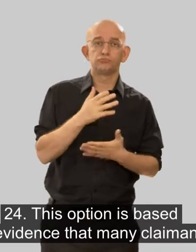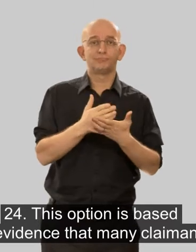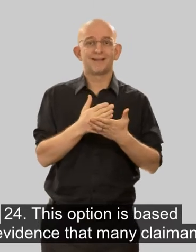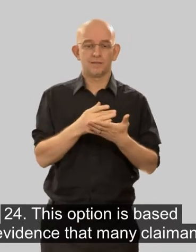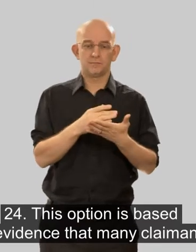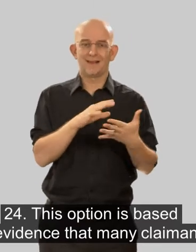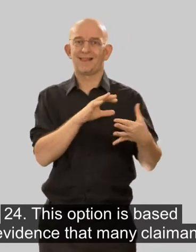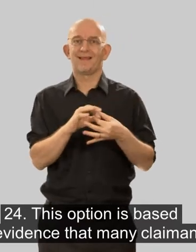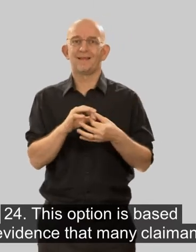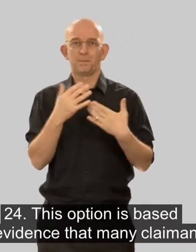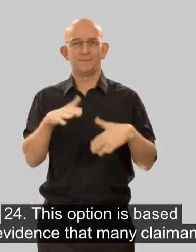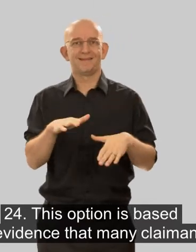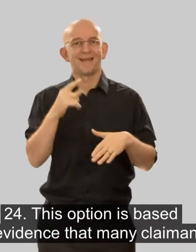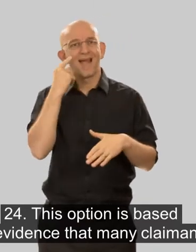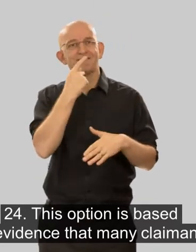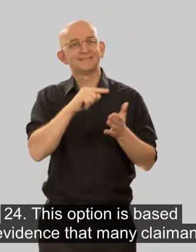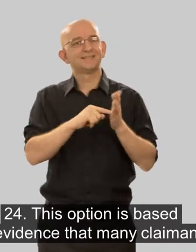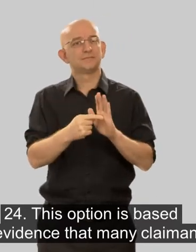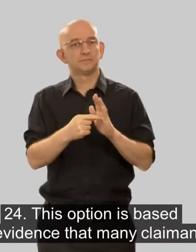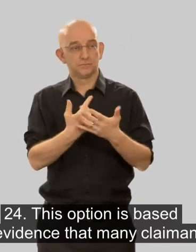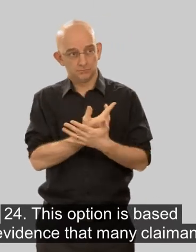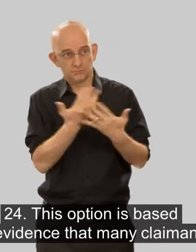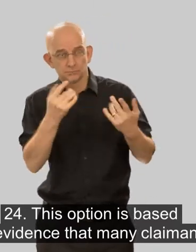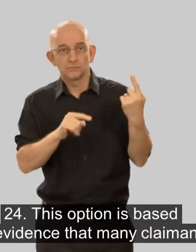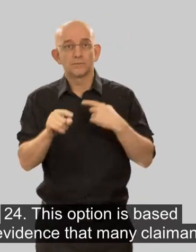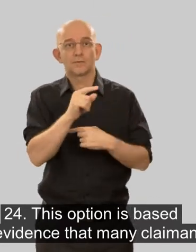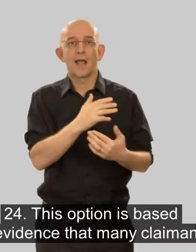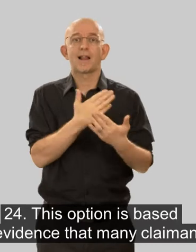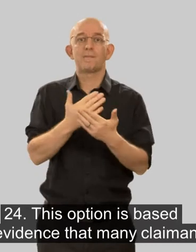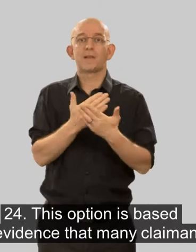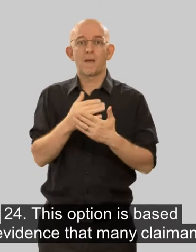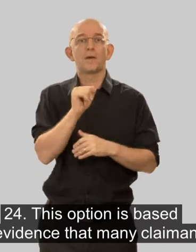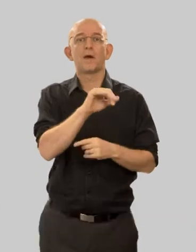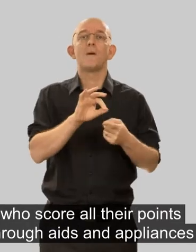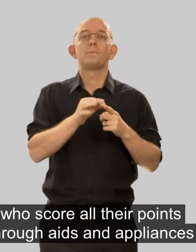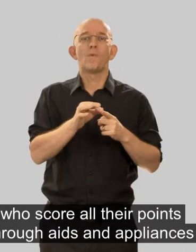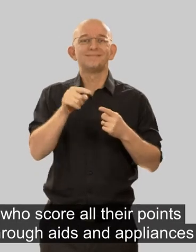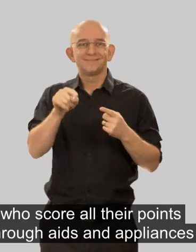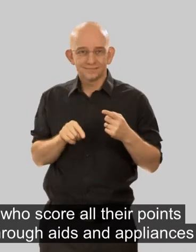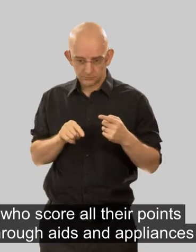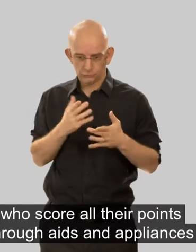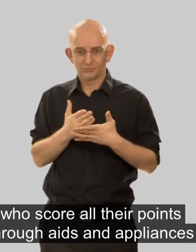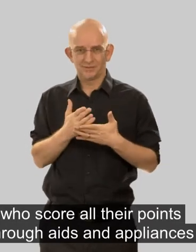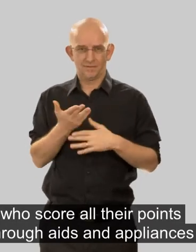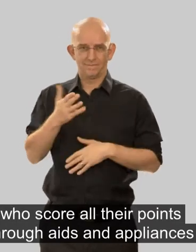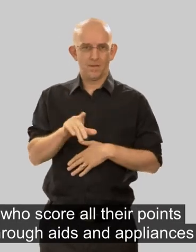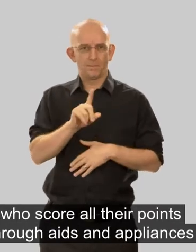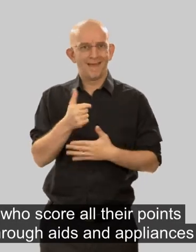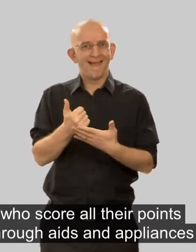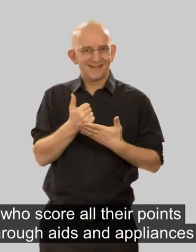This option is based on evidence that many claimants who score all their points through aids